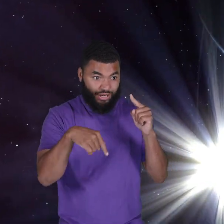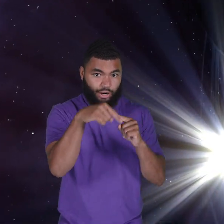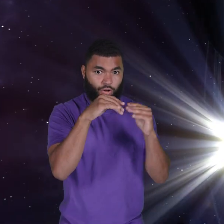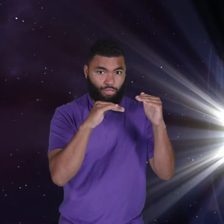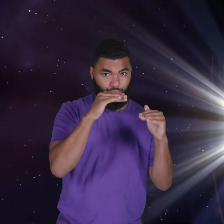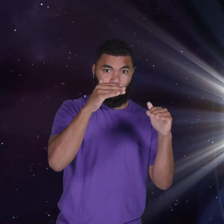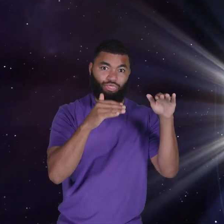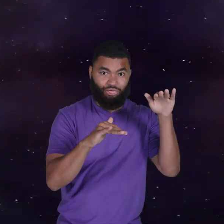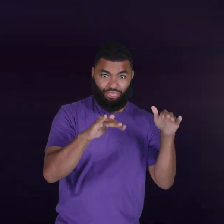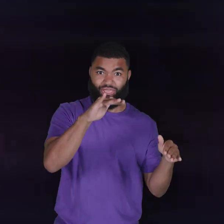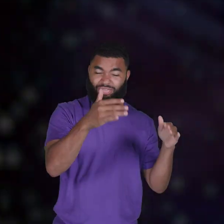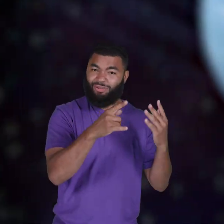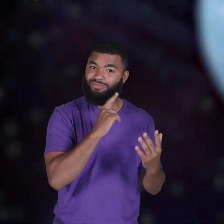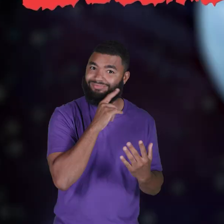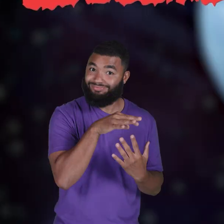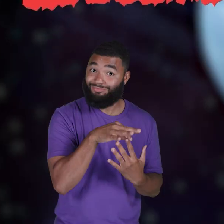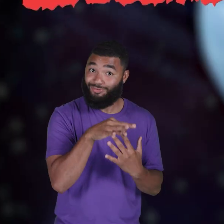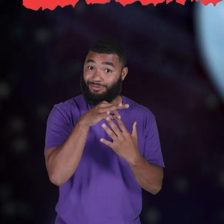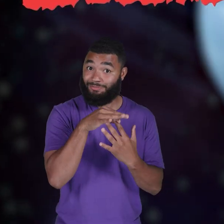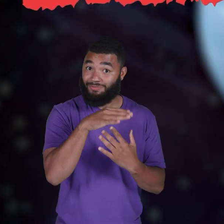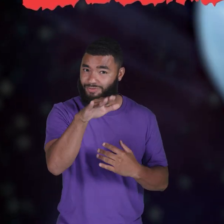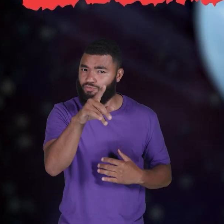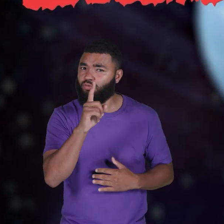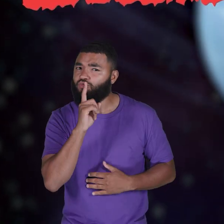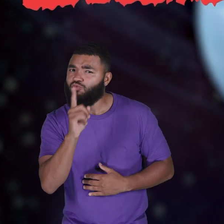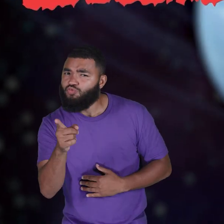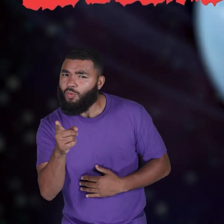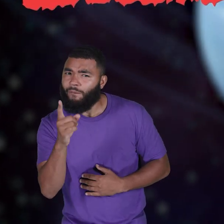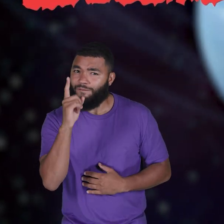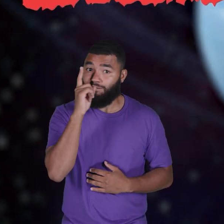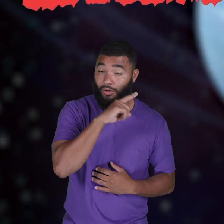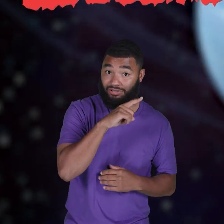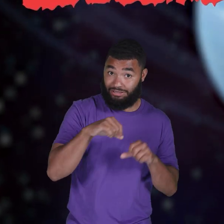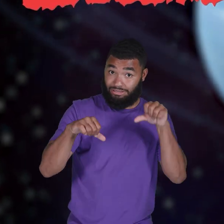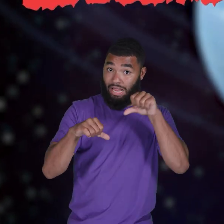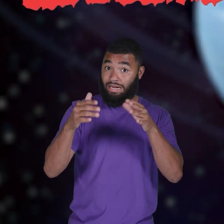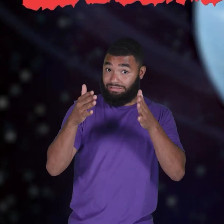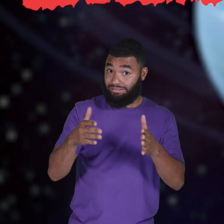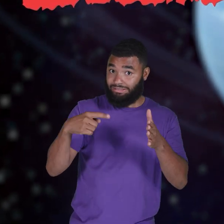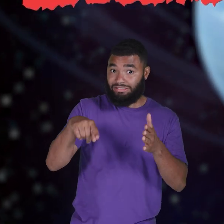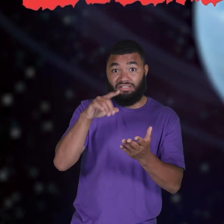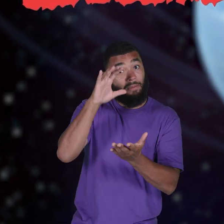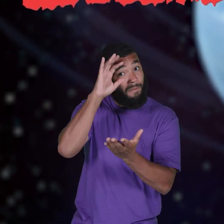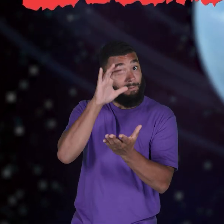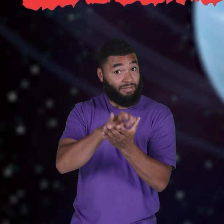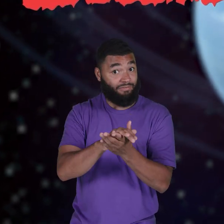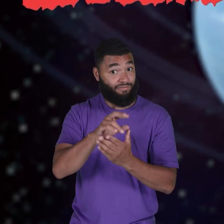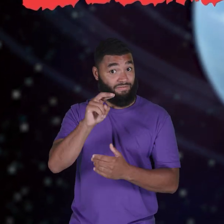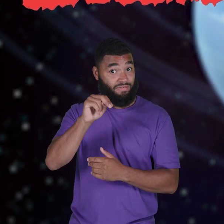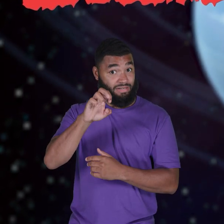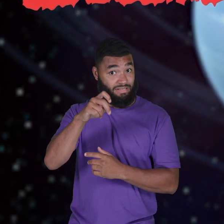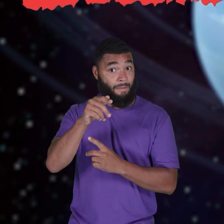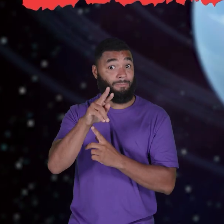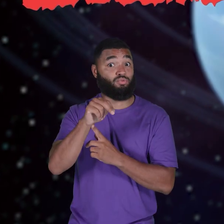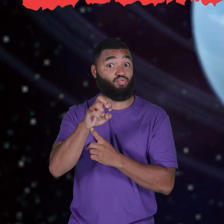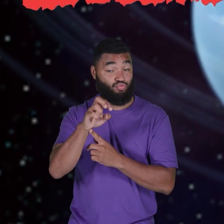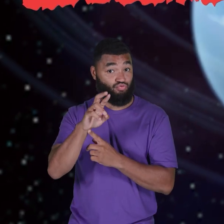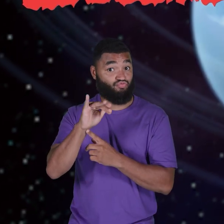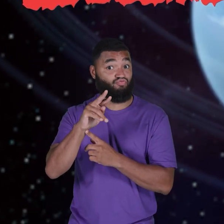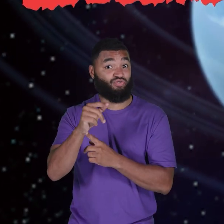unique. True or false? Scientists believe that Neptune's rings are uneven because of the planet's